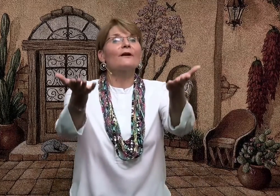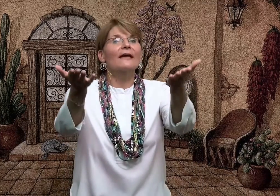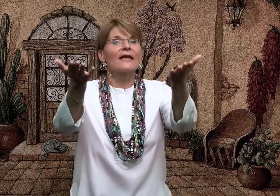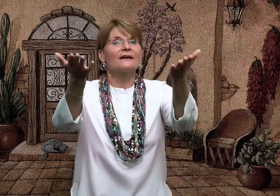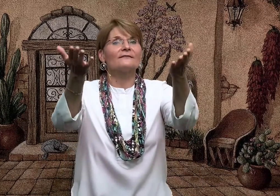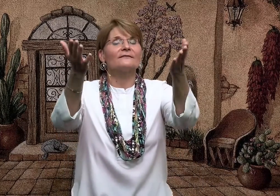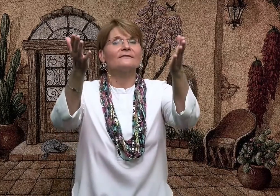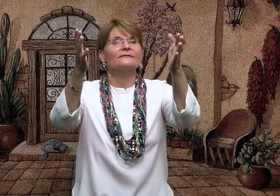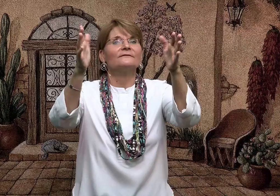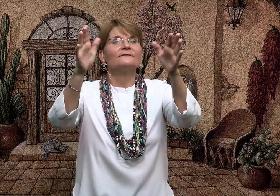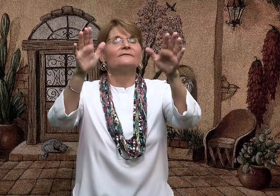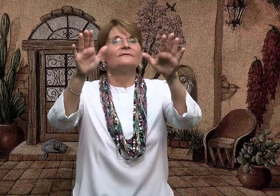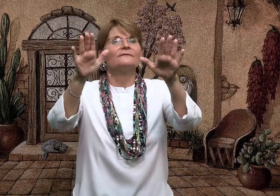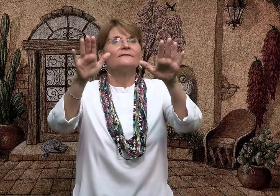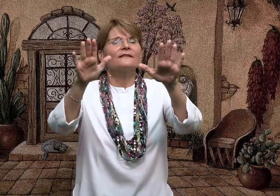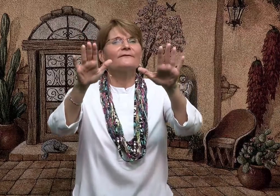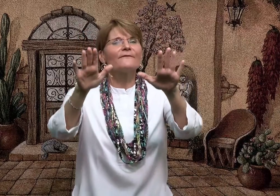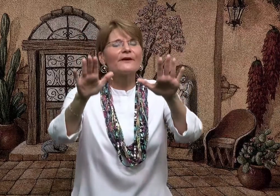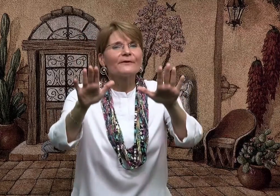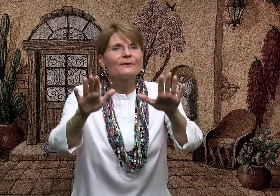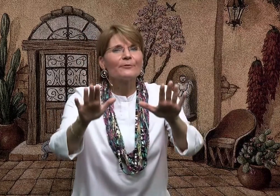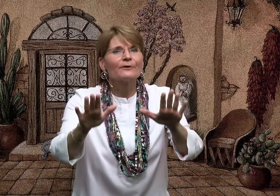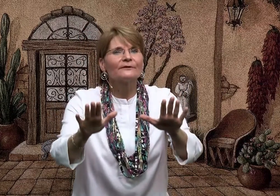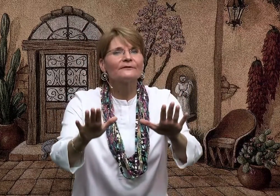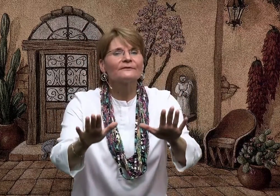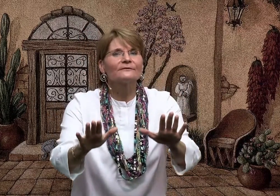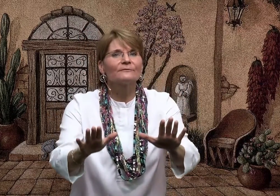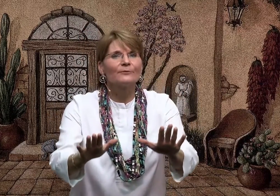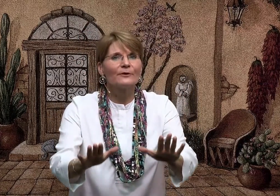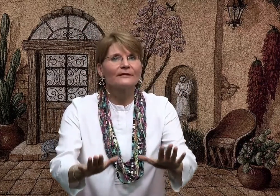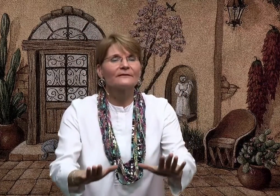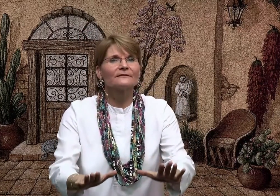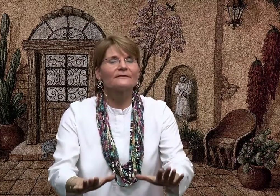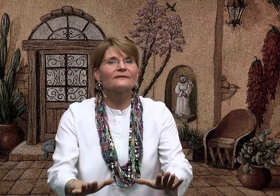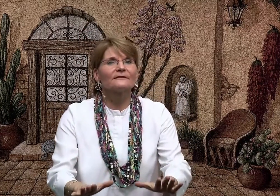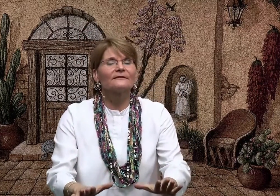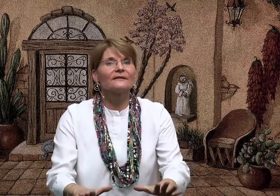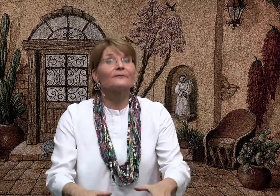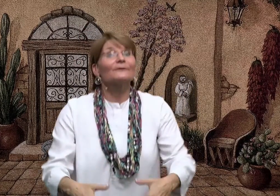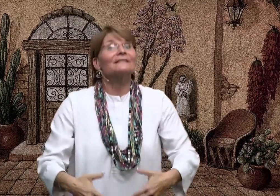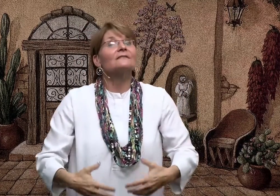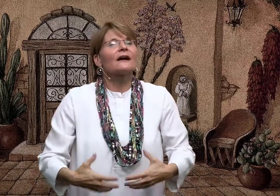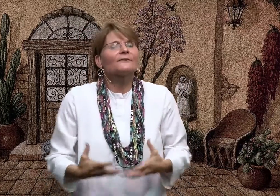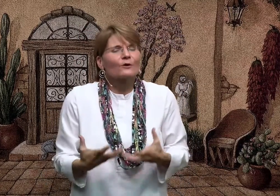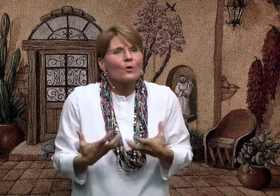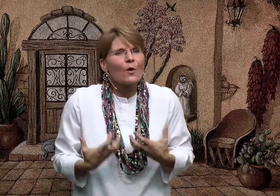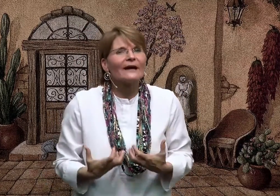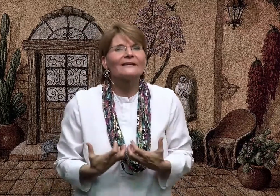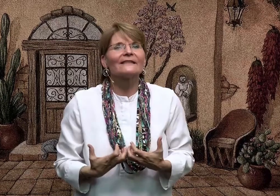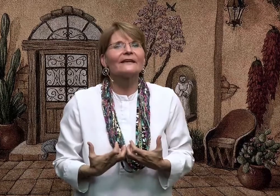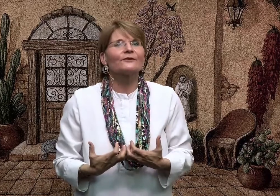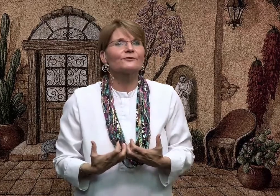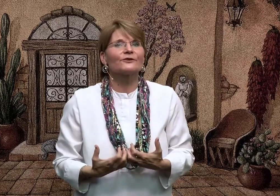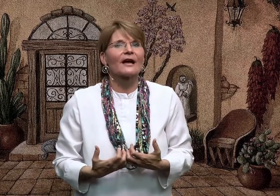hands. That's a very important point if we desire to quiet that inner chatter.